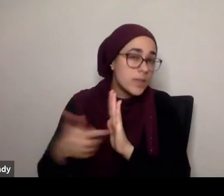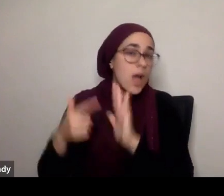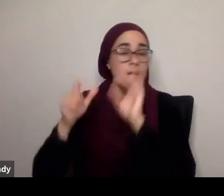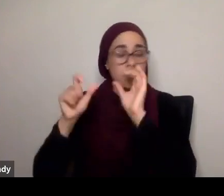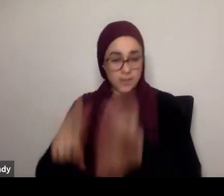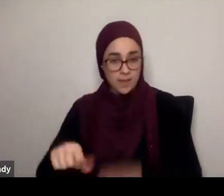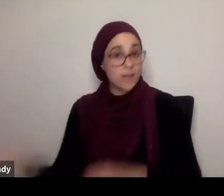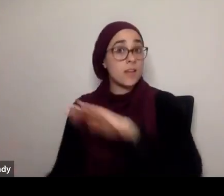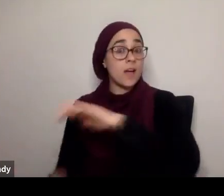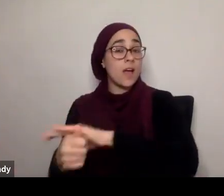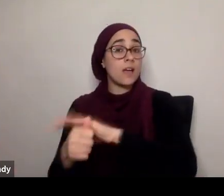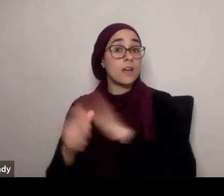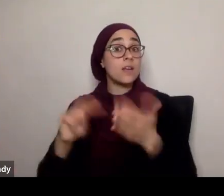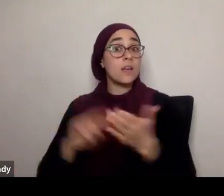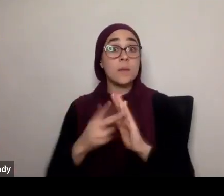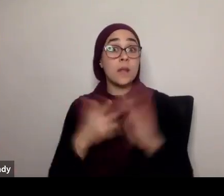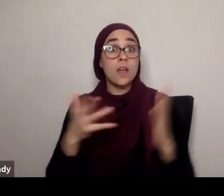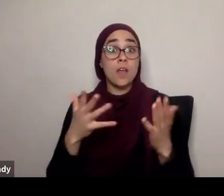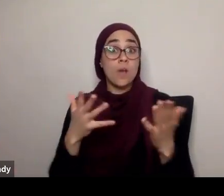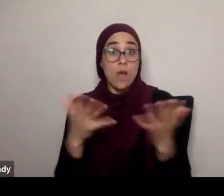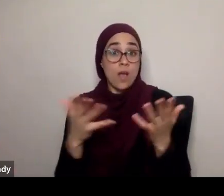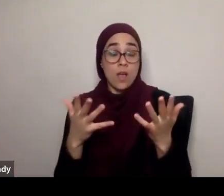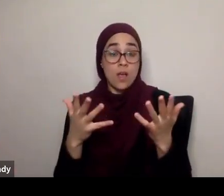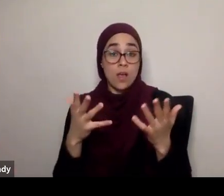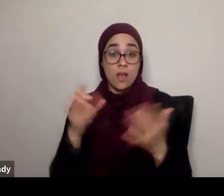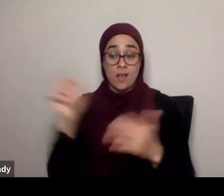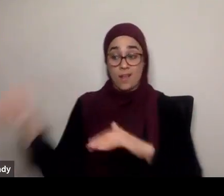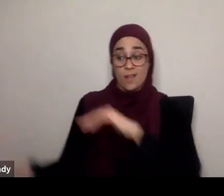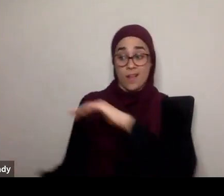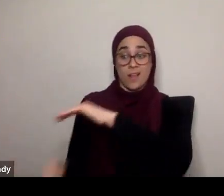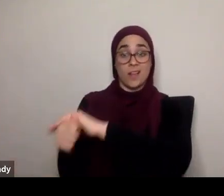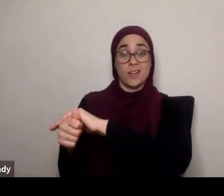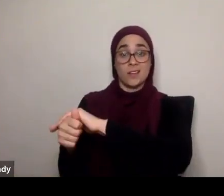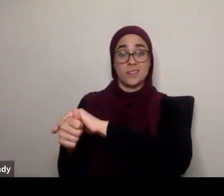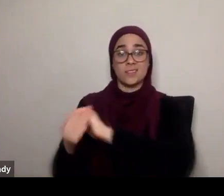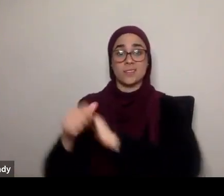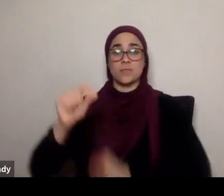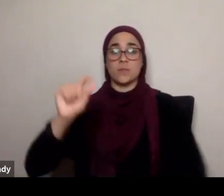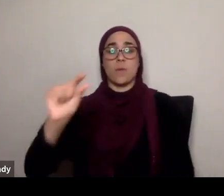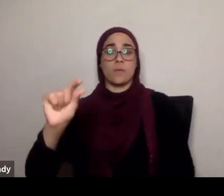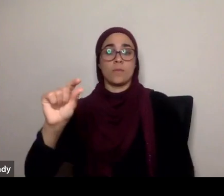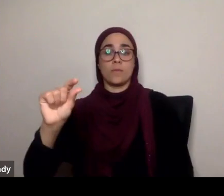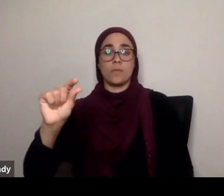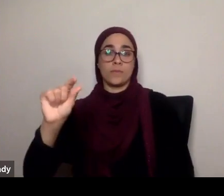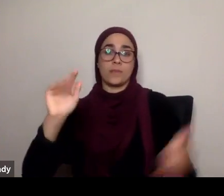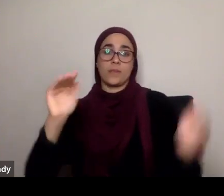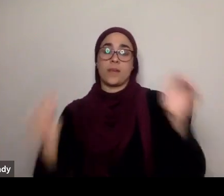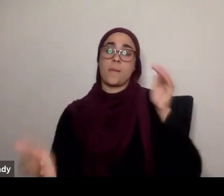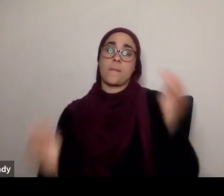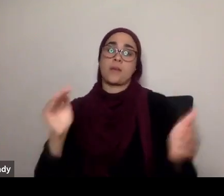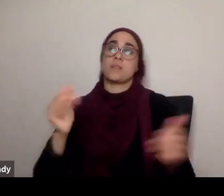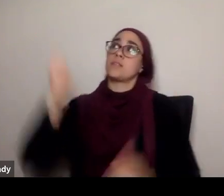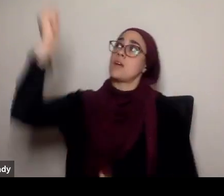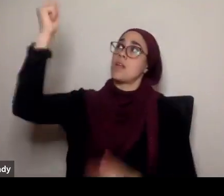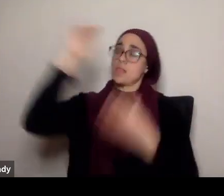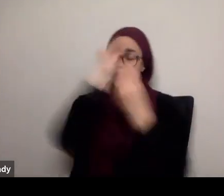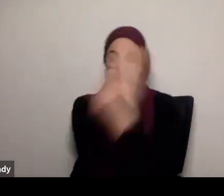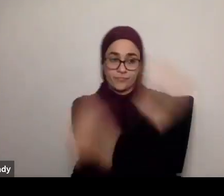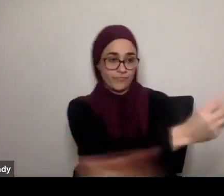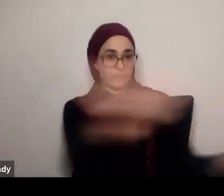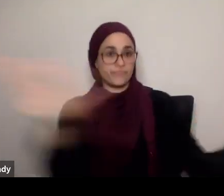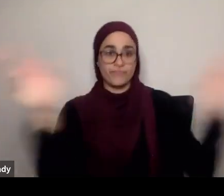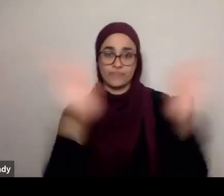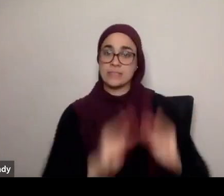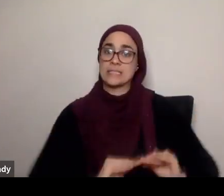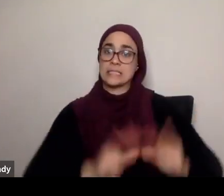which tells you that, whatever is hidden, is very small, compared to whatever, Allah subhanahu wa ta'ala has, publicized, so those who